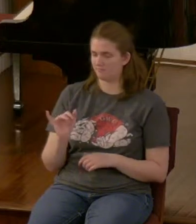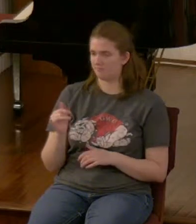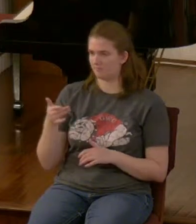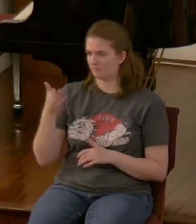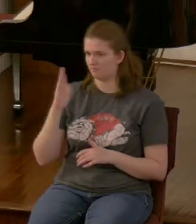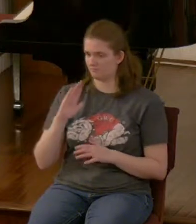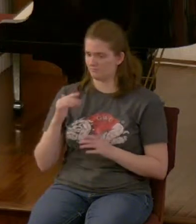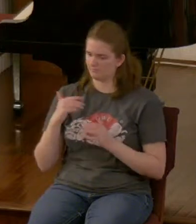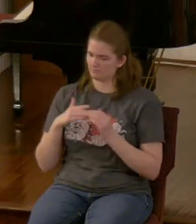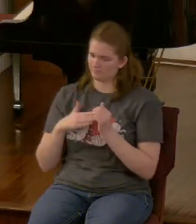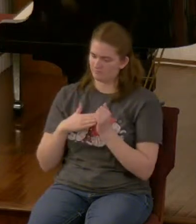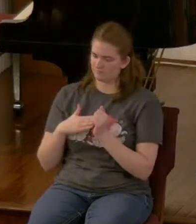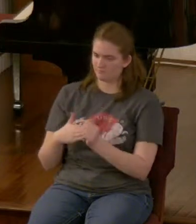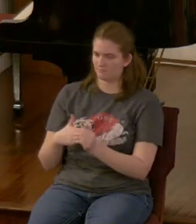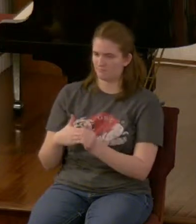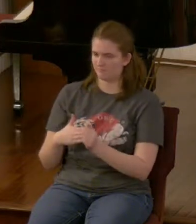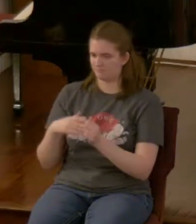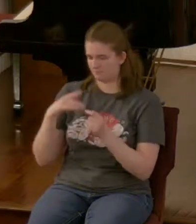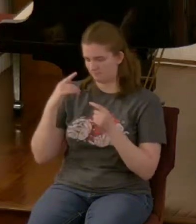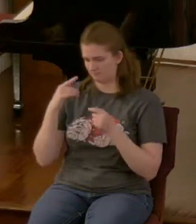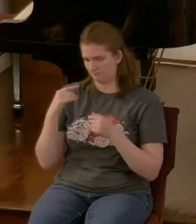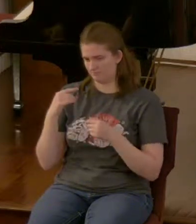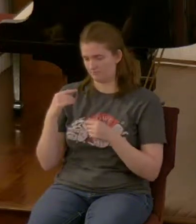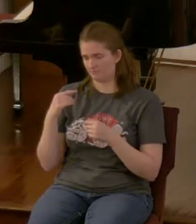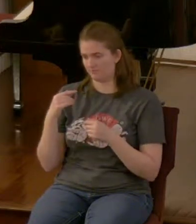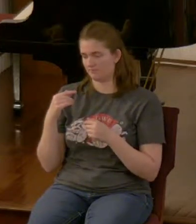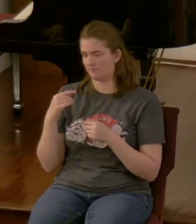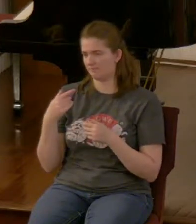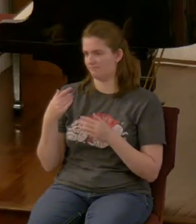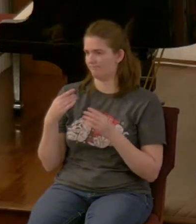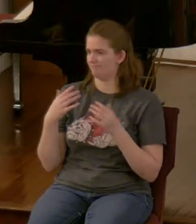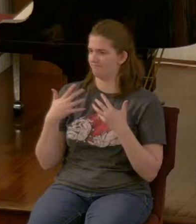it is worked out perfectly